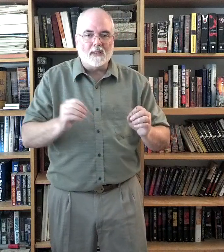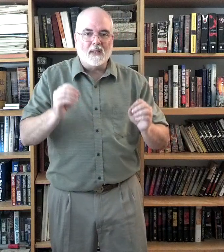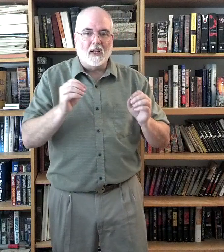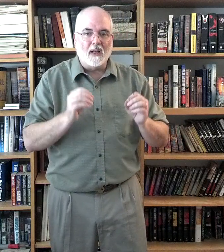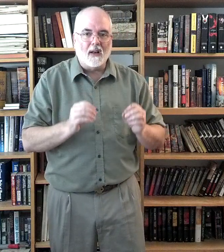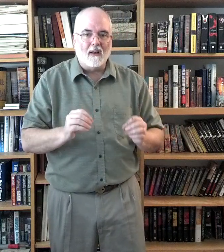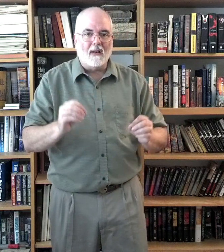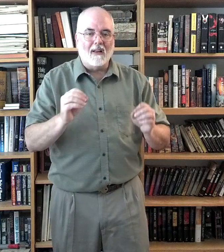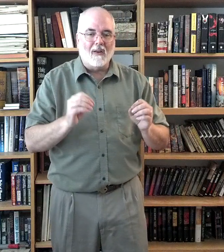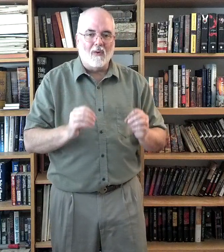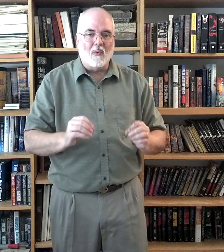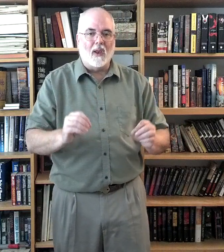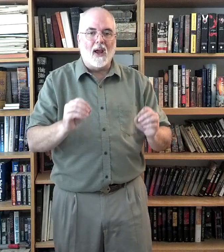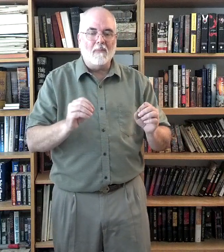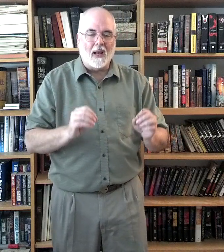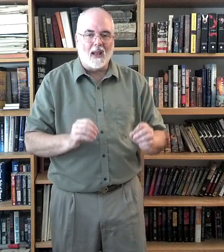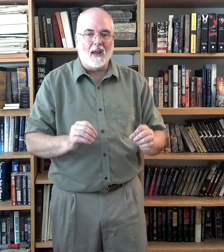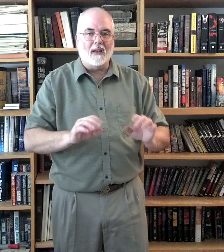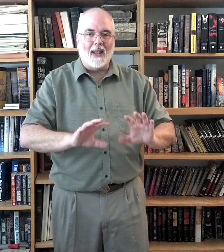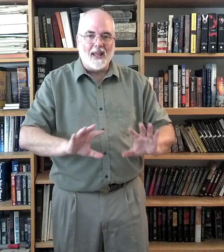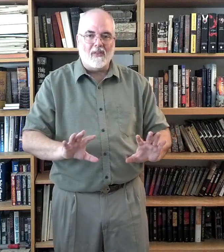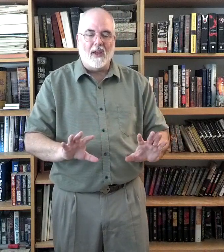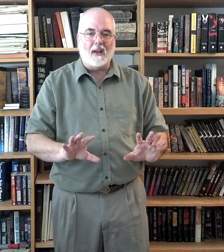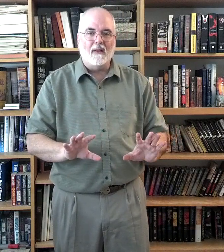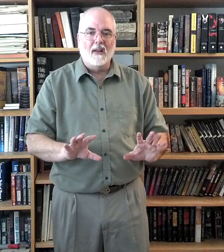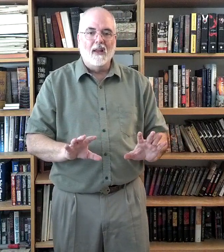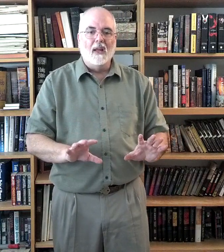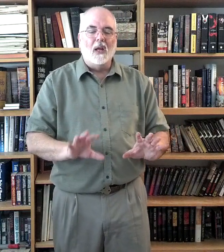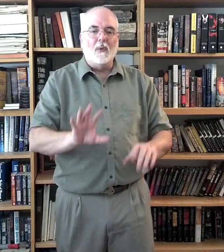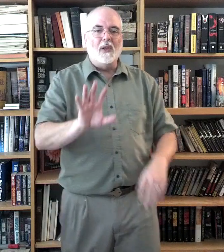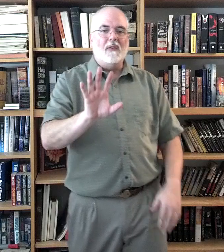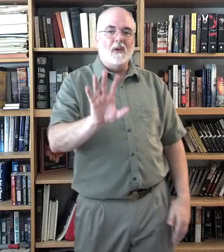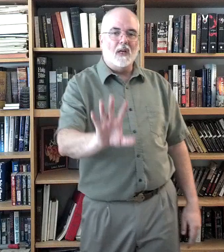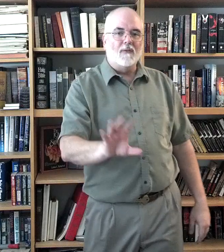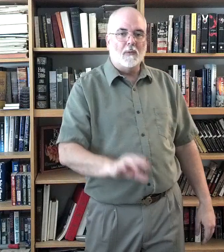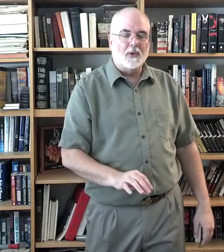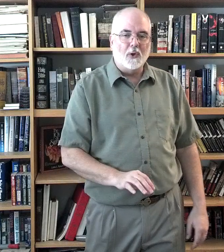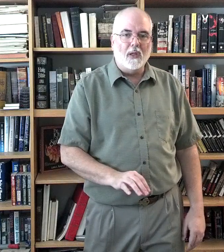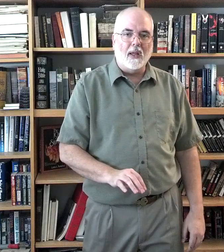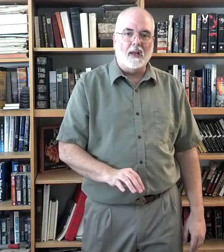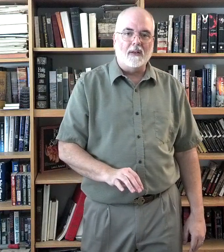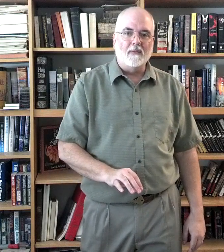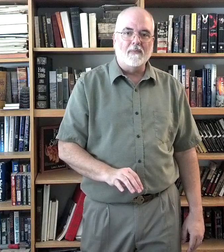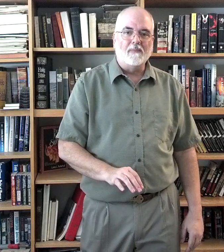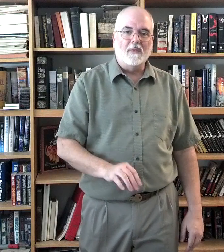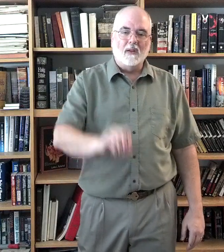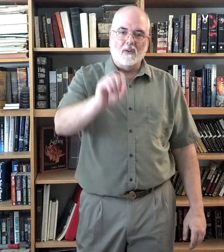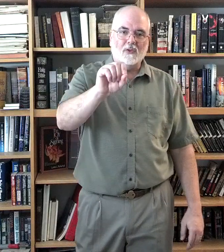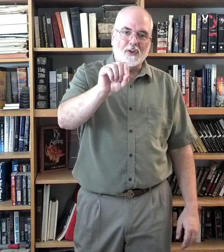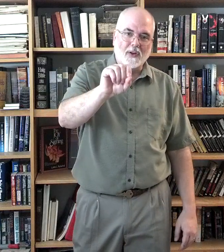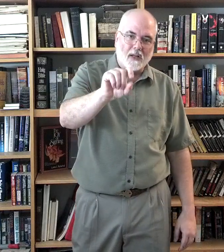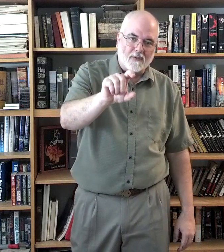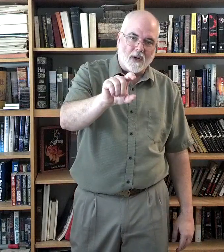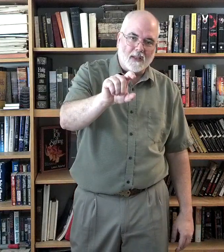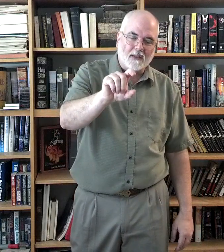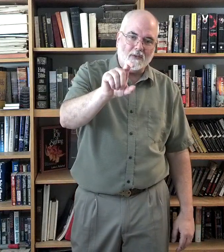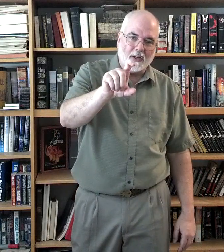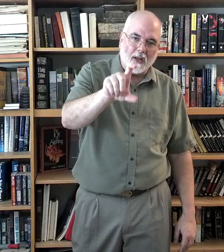line by line like that. And when you feel comfortable doing that, stretch it out to phrases, stretch it out to